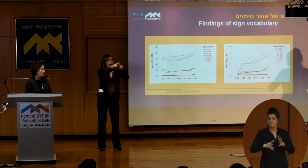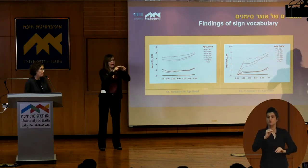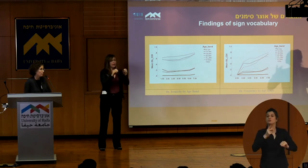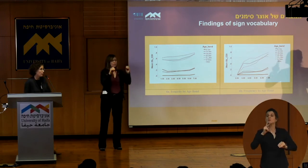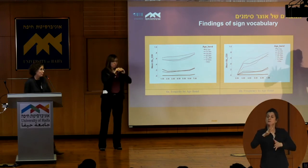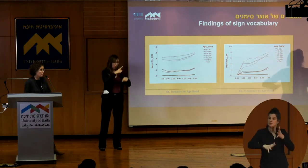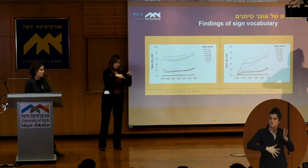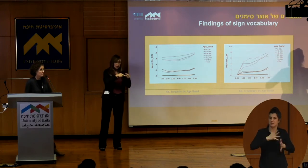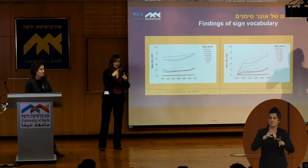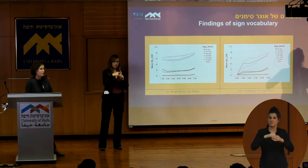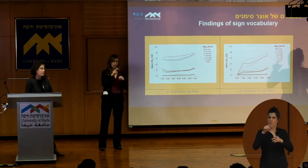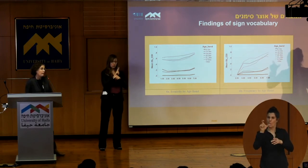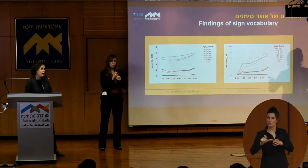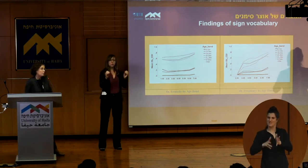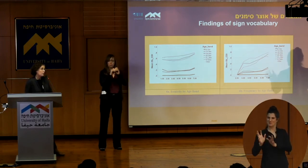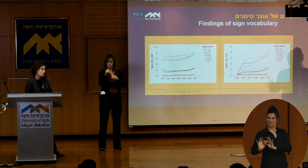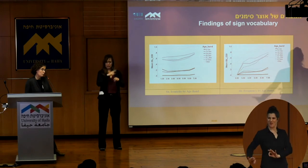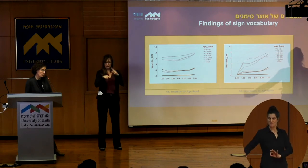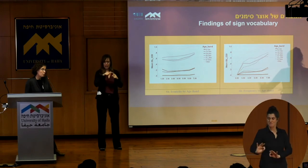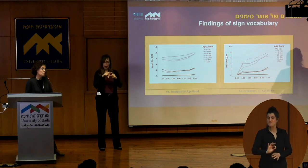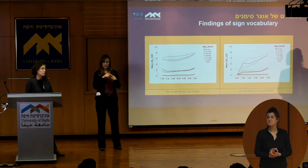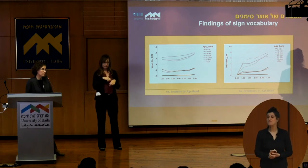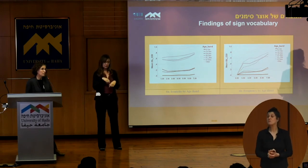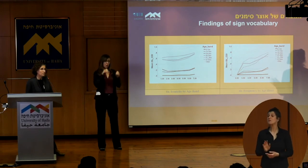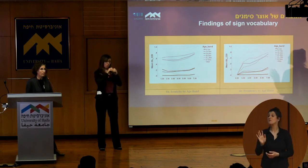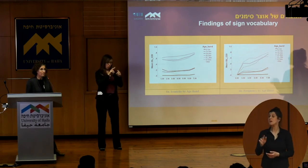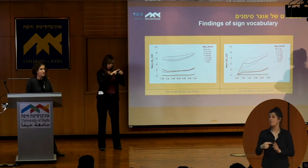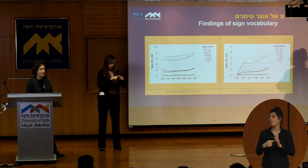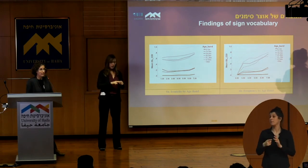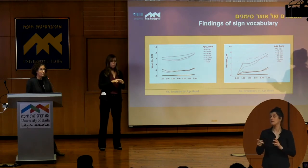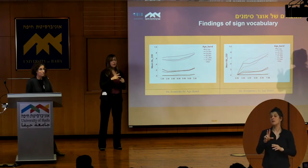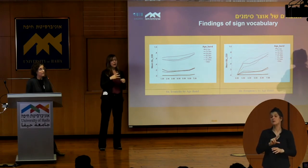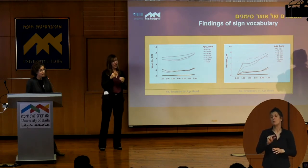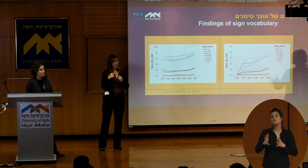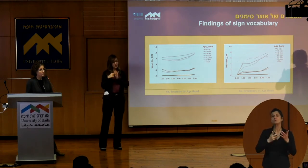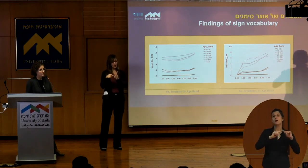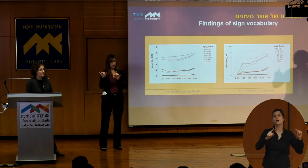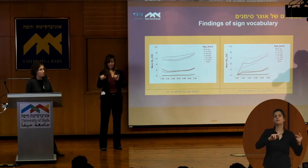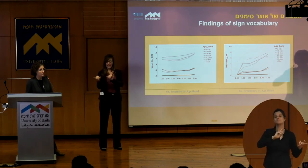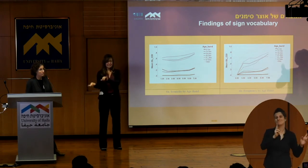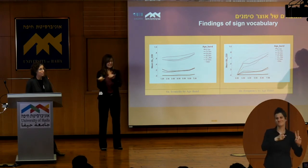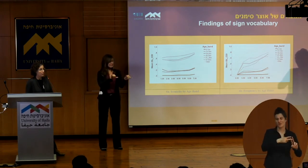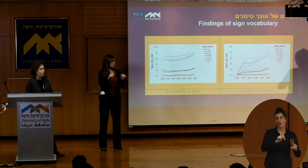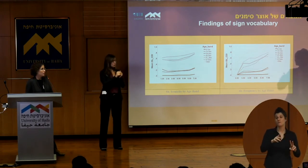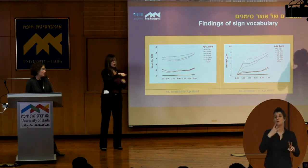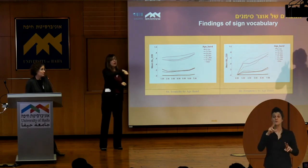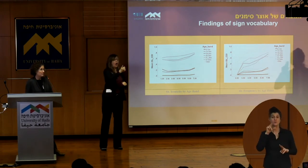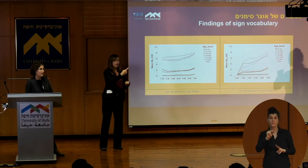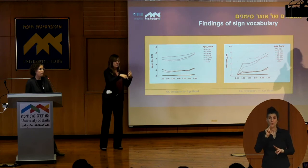in their vocabulary. And we showed, similarly to other sign languages and spoken languages, that both iconicity and